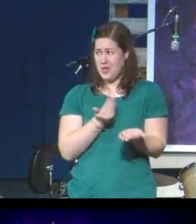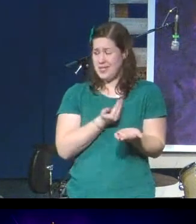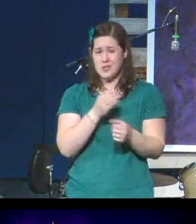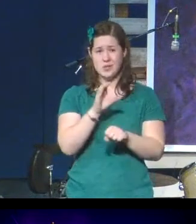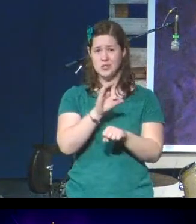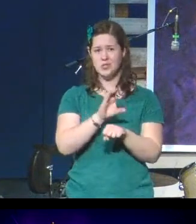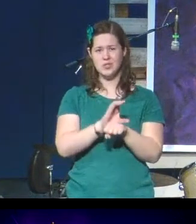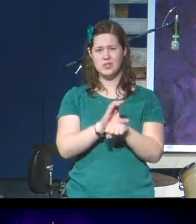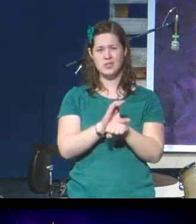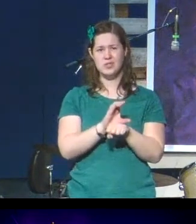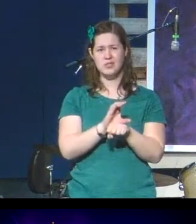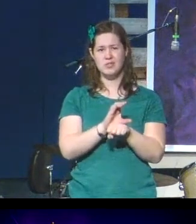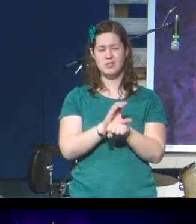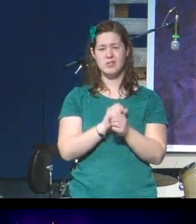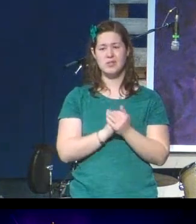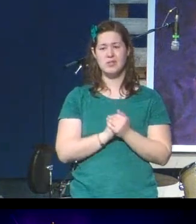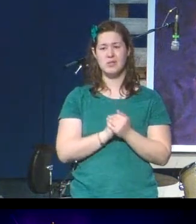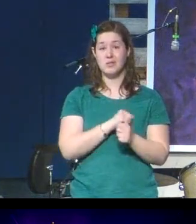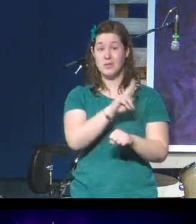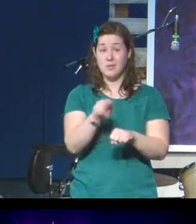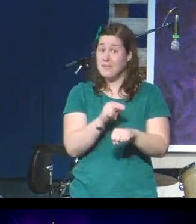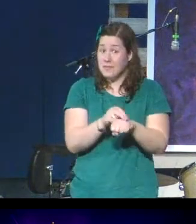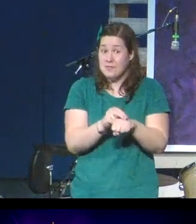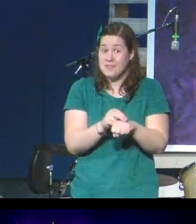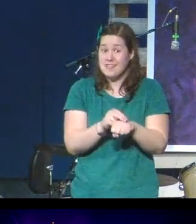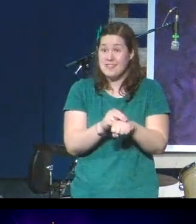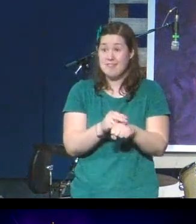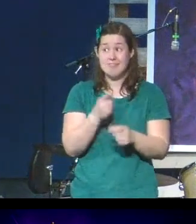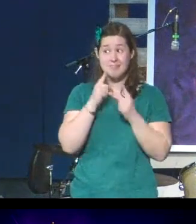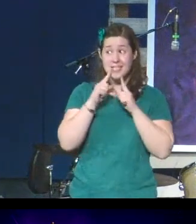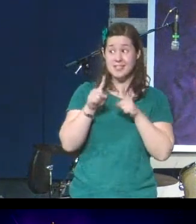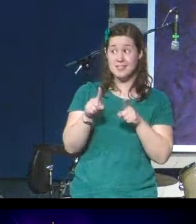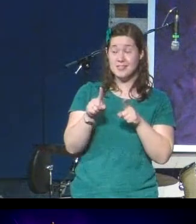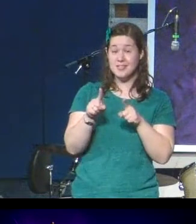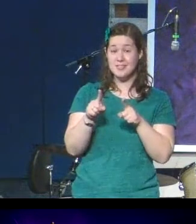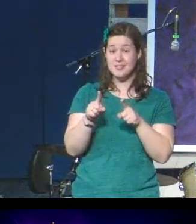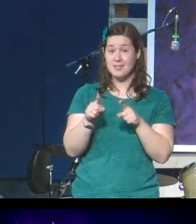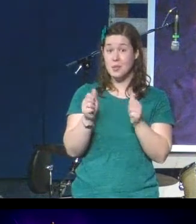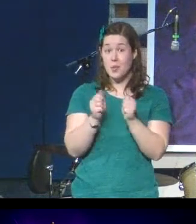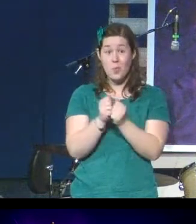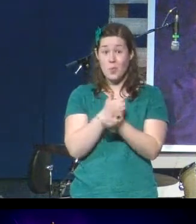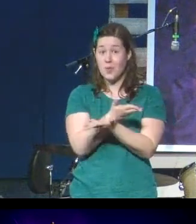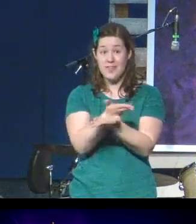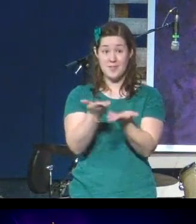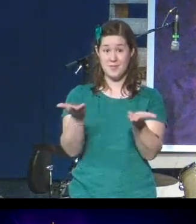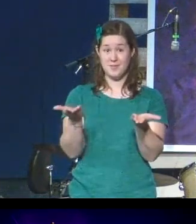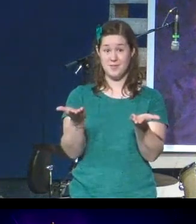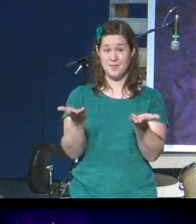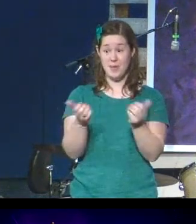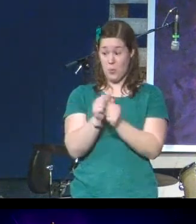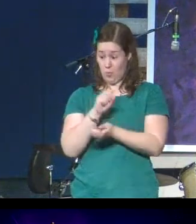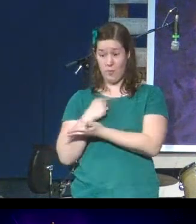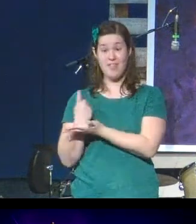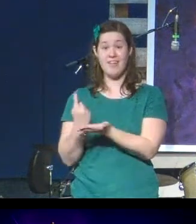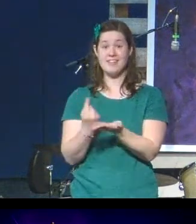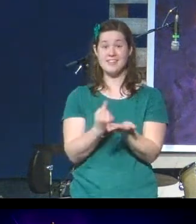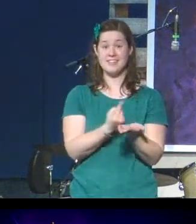And of course, the answer is with you. With us.